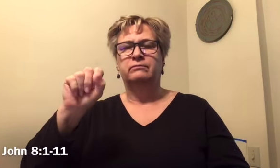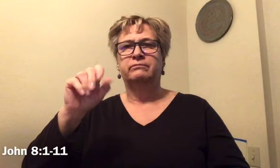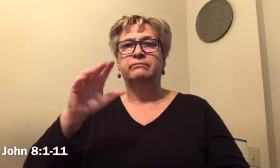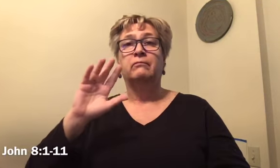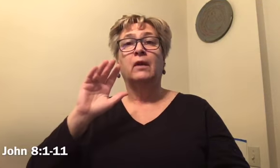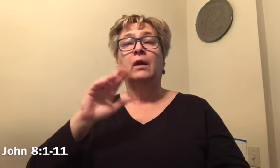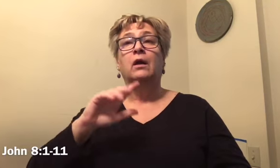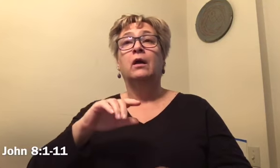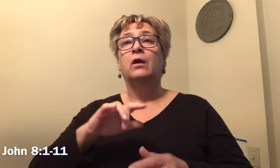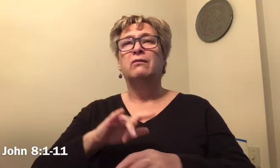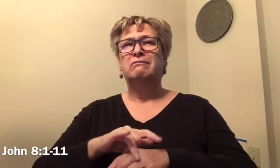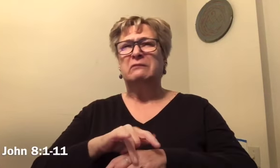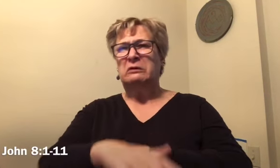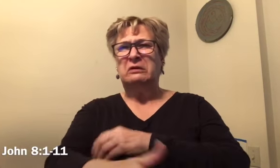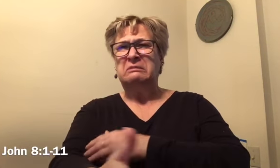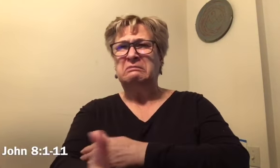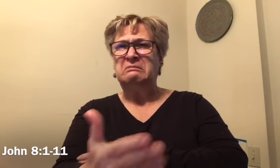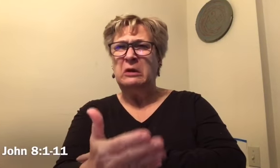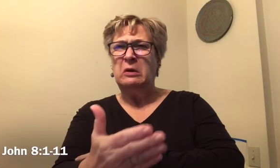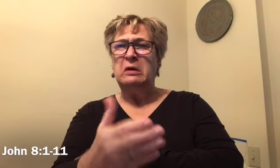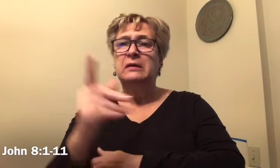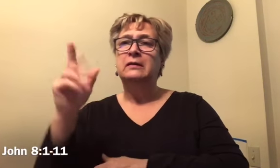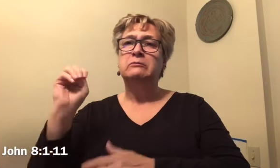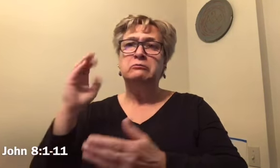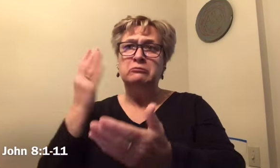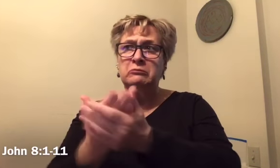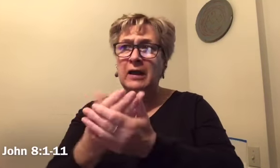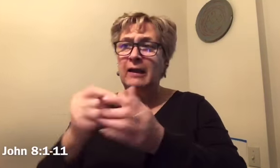he arrived again in the temple area